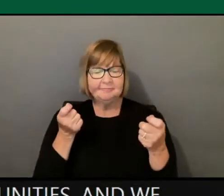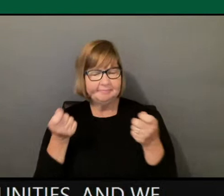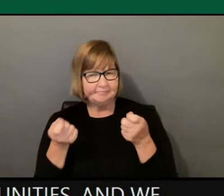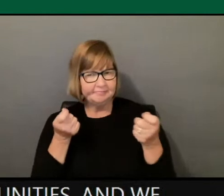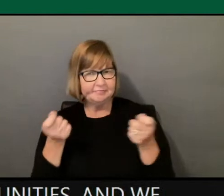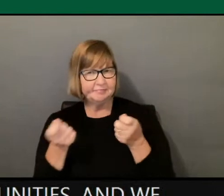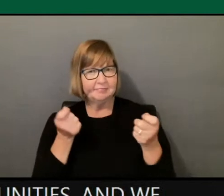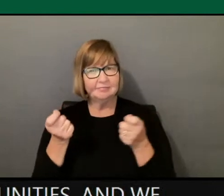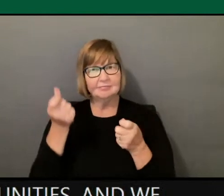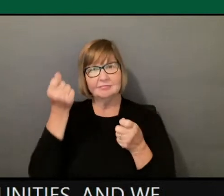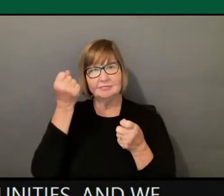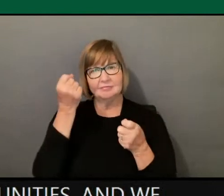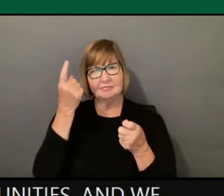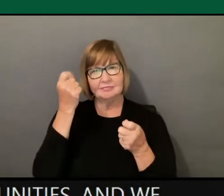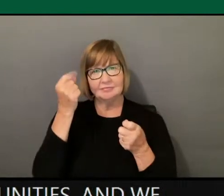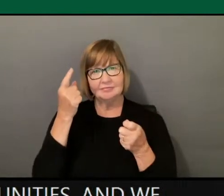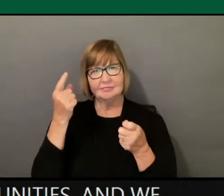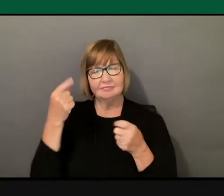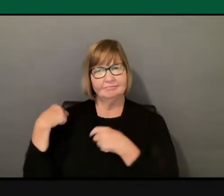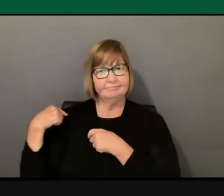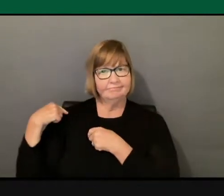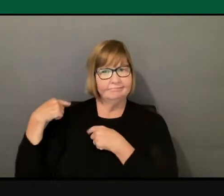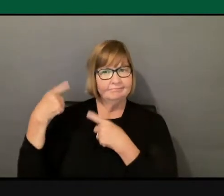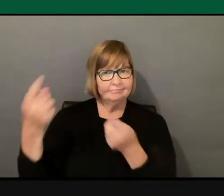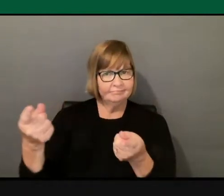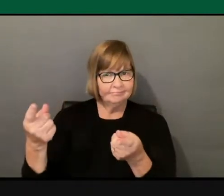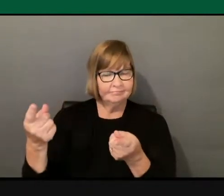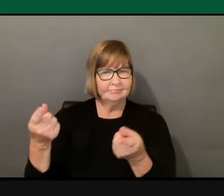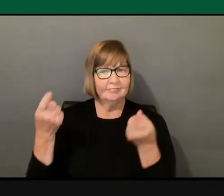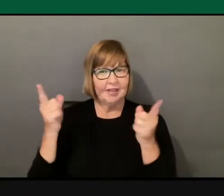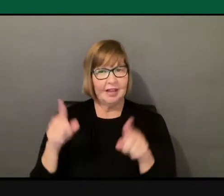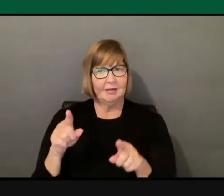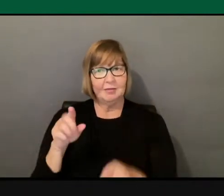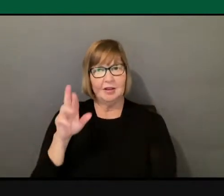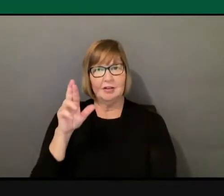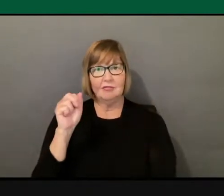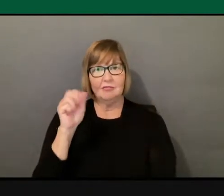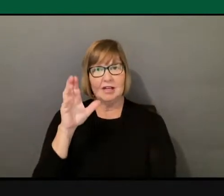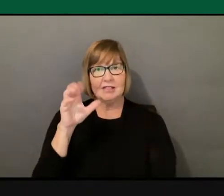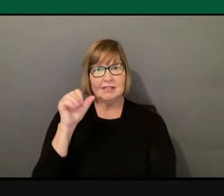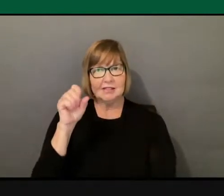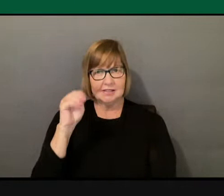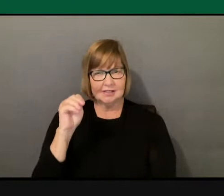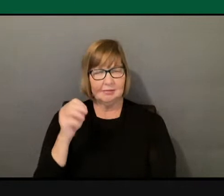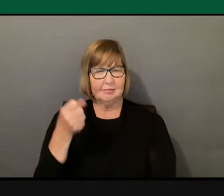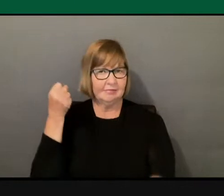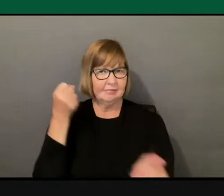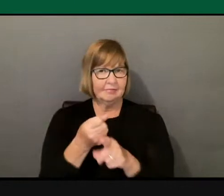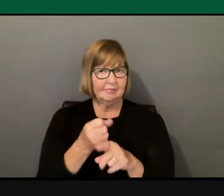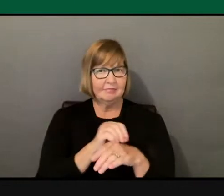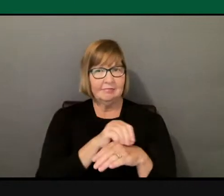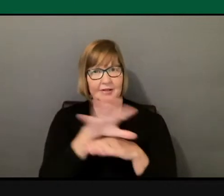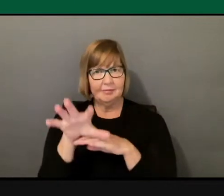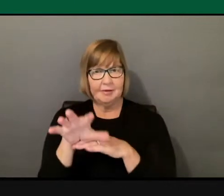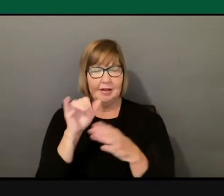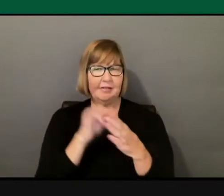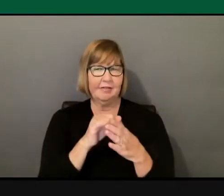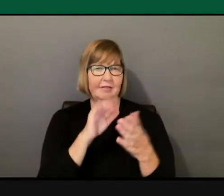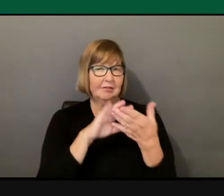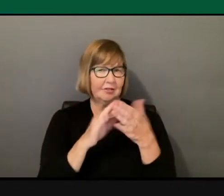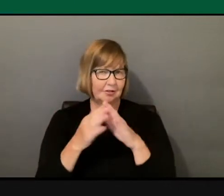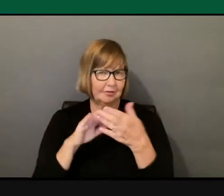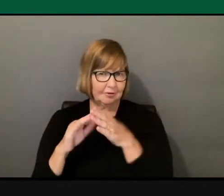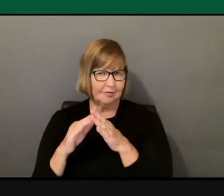forms of racism have impacted communities today. And how they're going to continue impacting